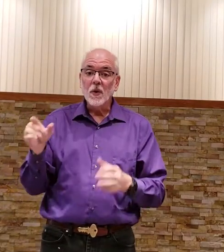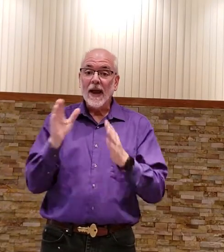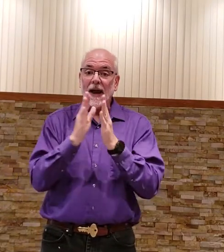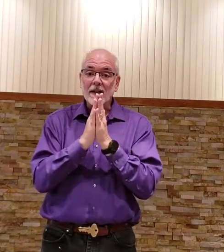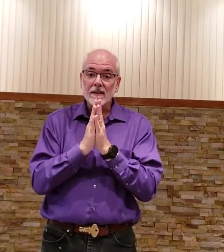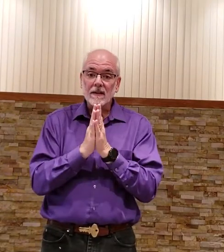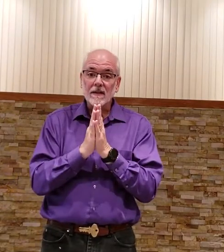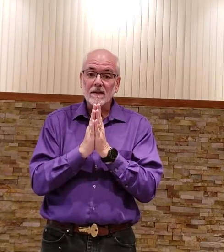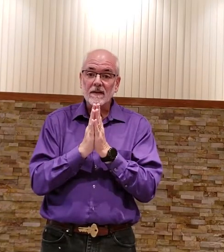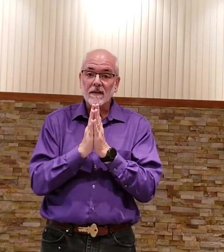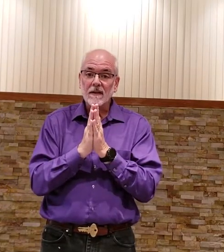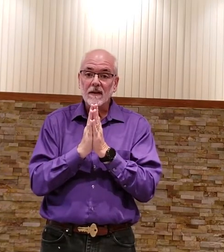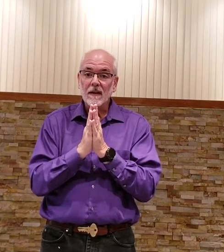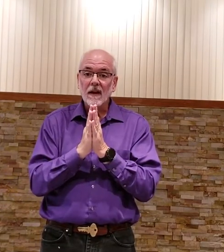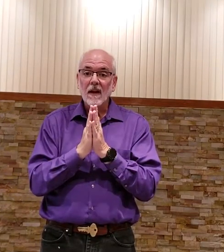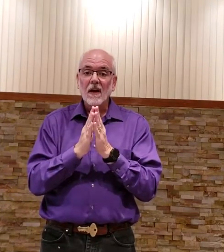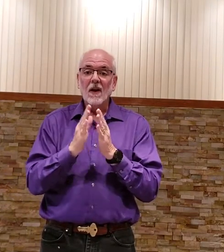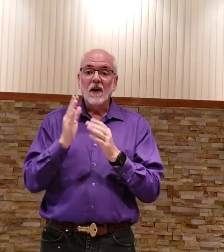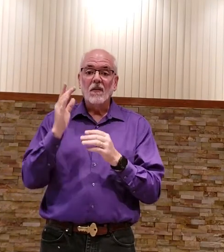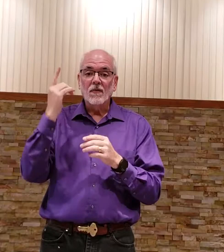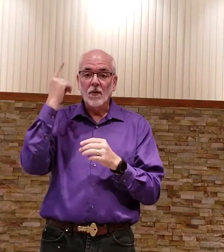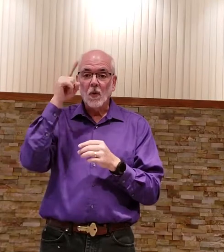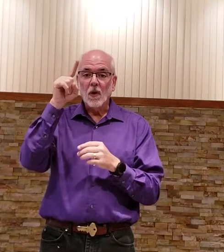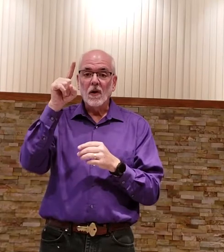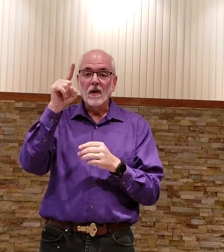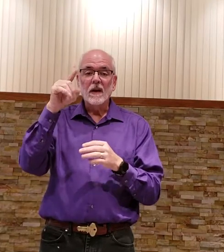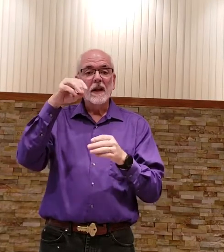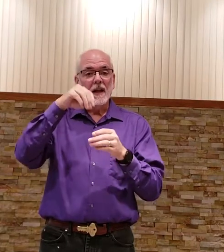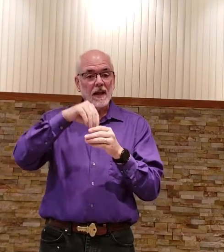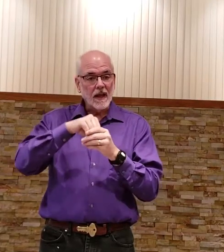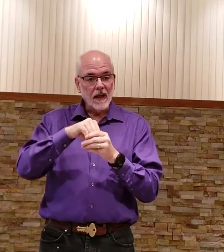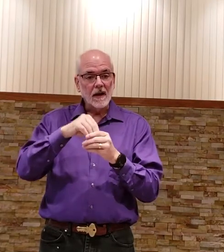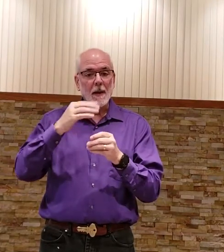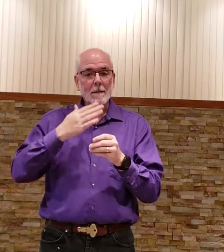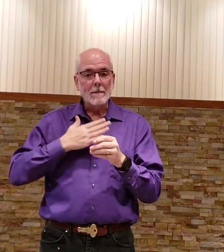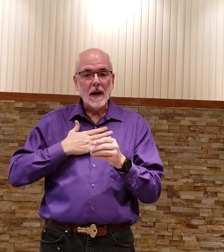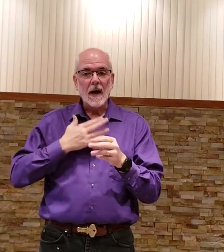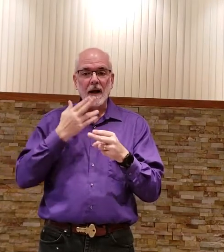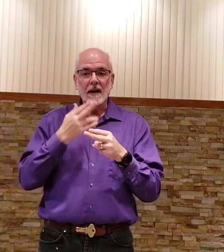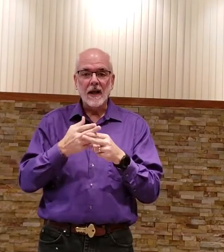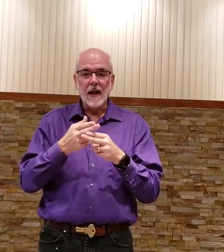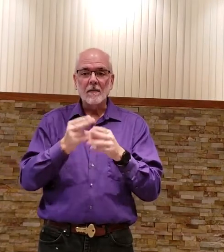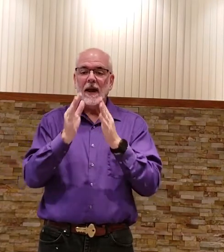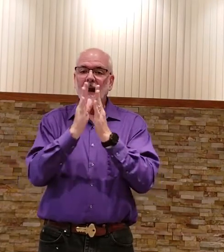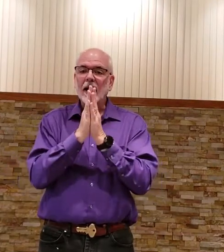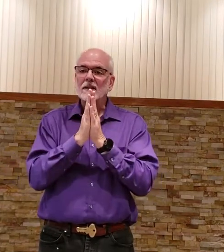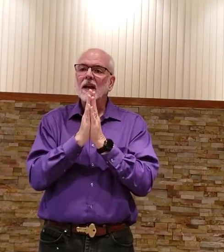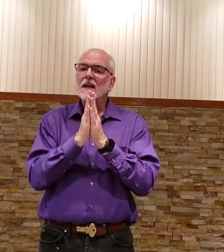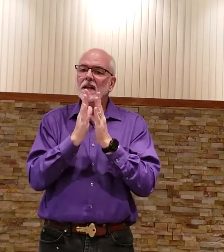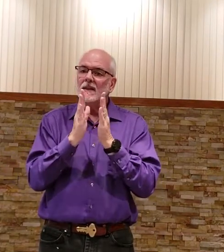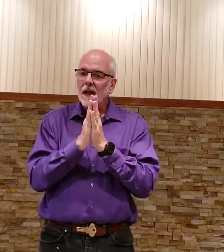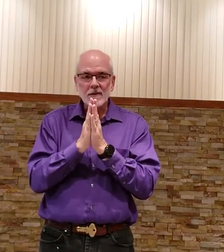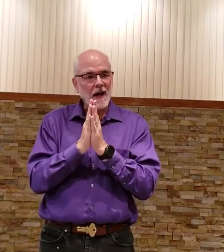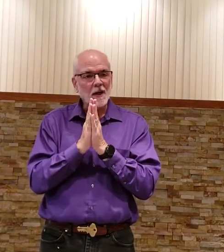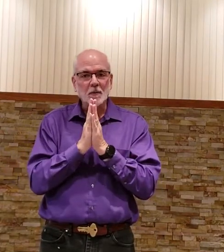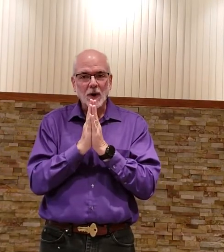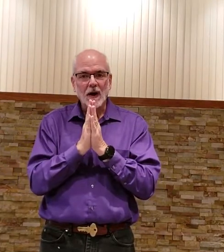ask for in my name ask the same sign as prayer